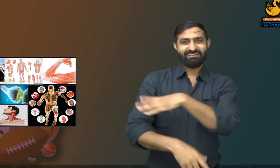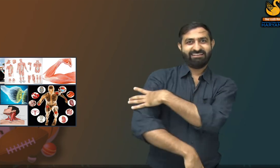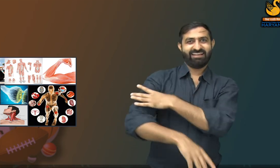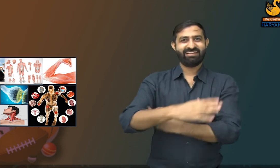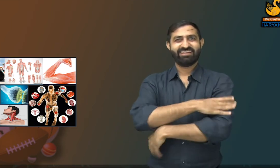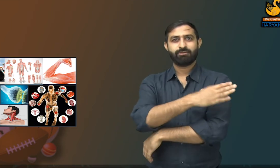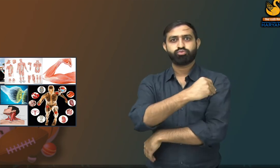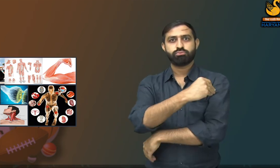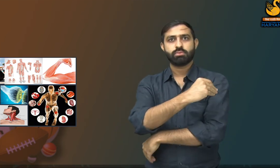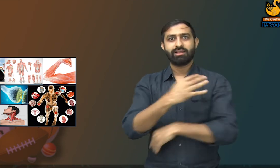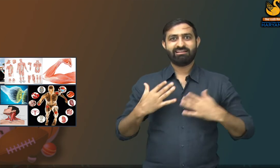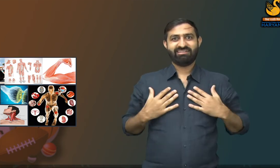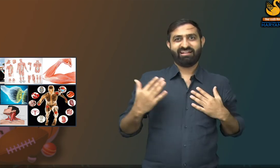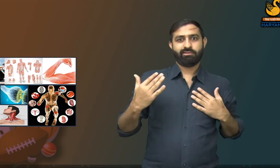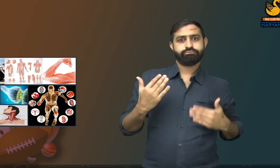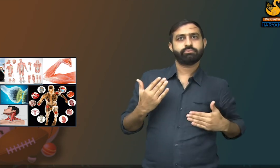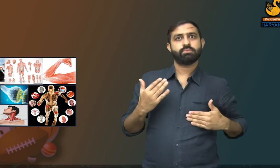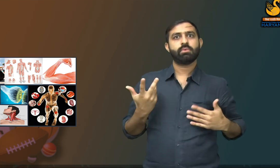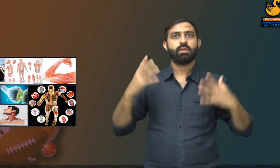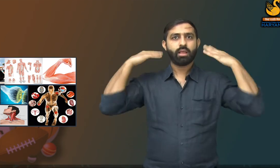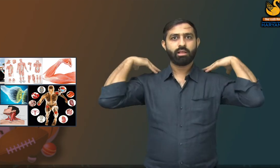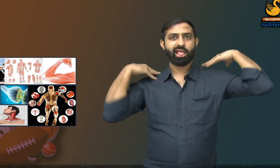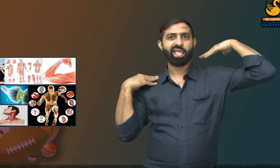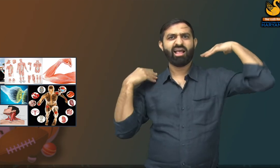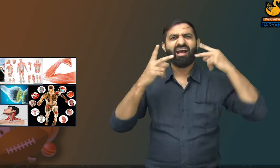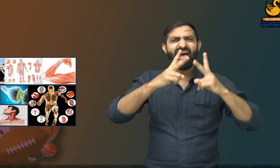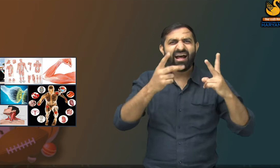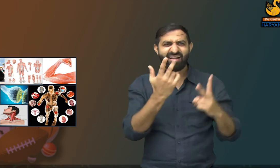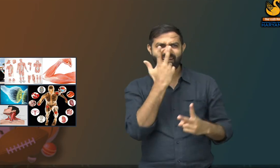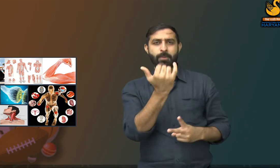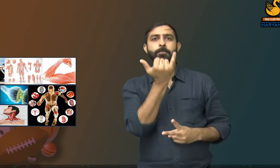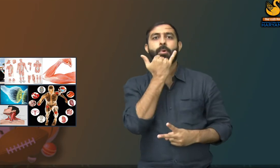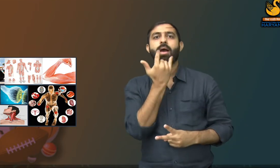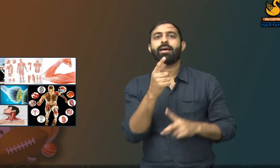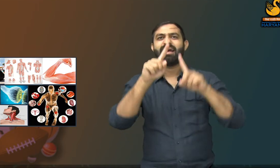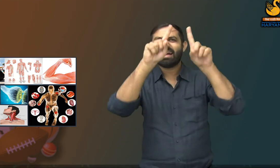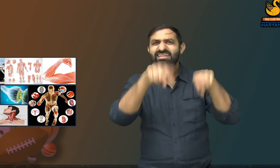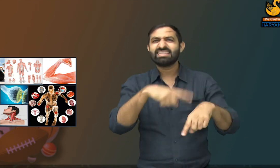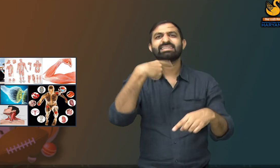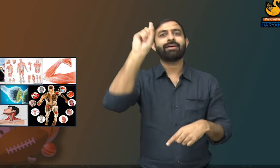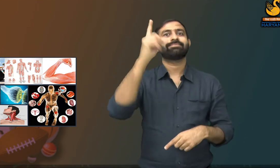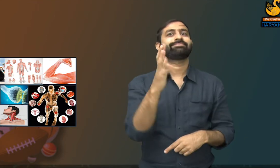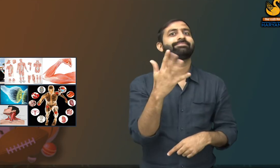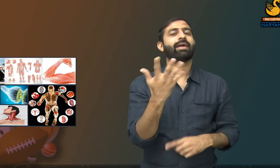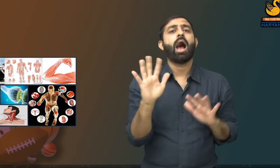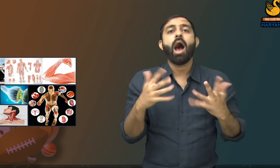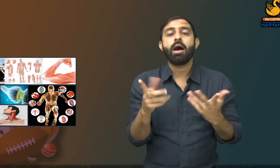No. Exercising incorrectly can negatively impact our body muscles, ligaments and tissues.